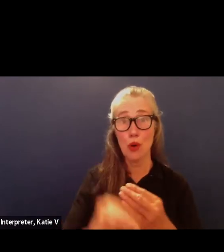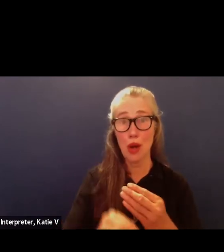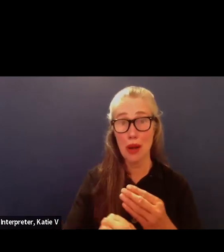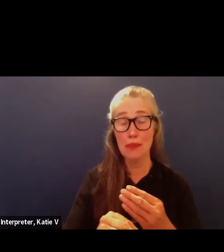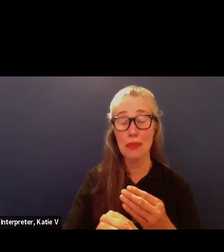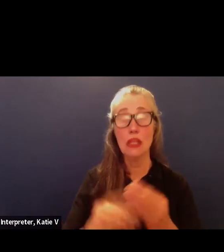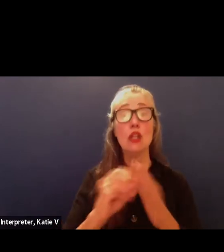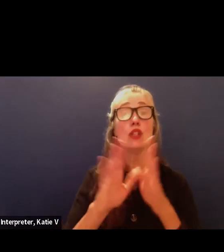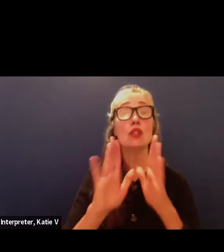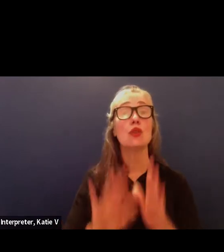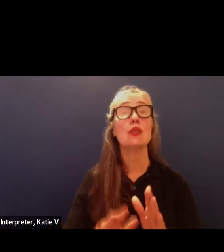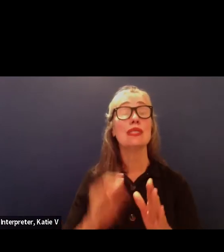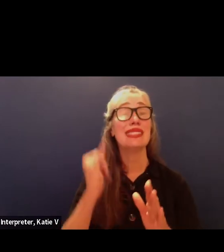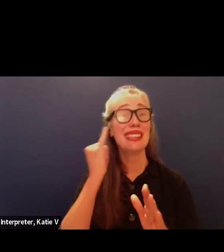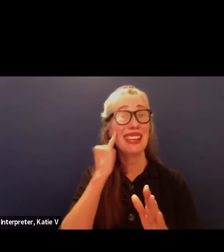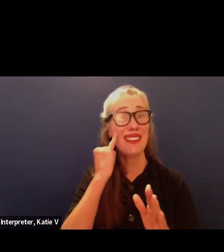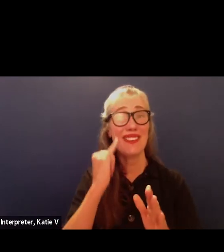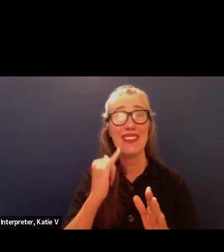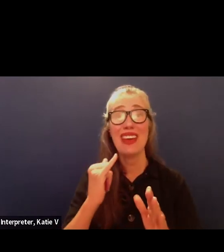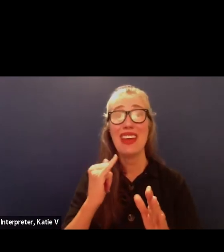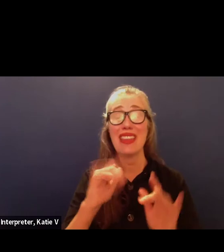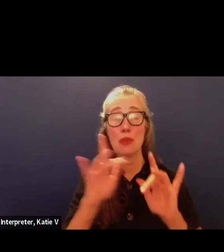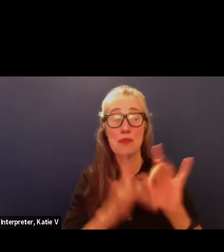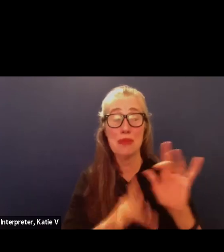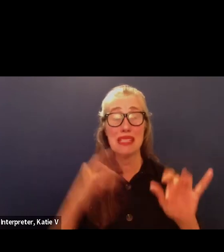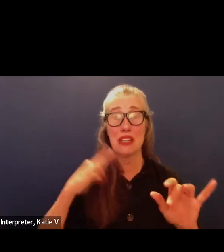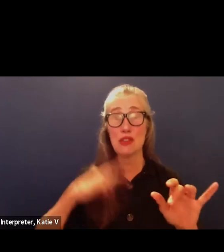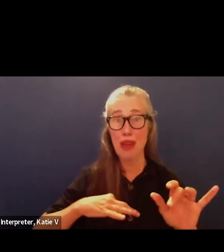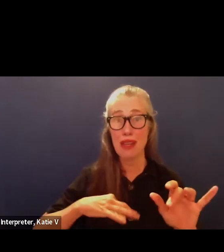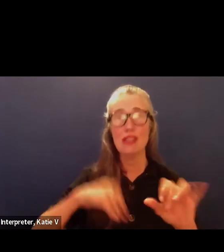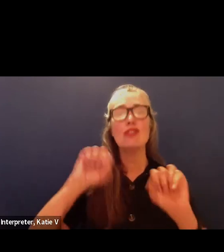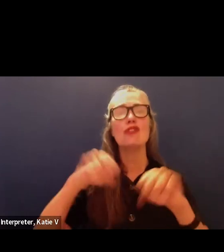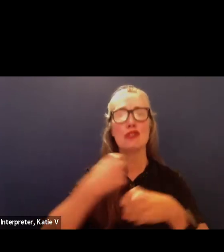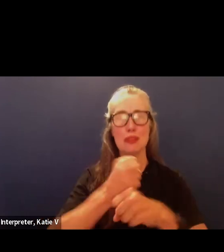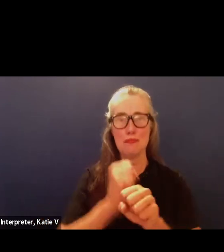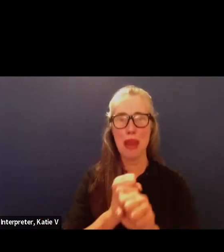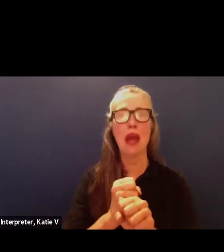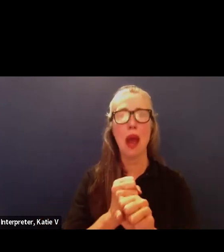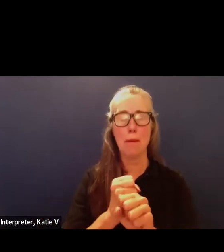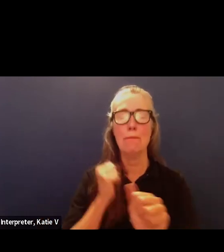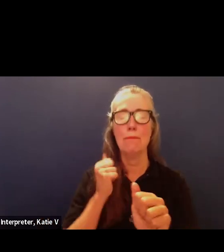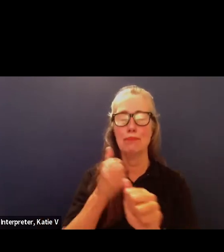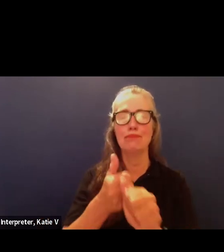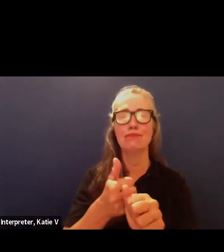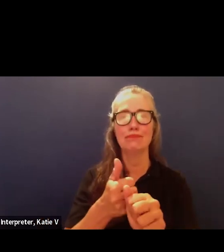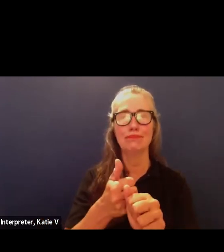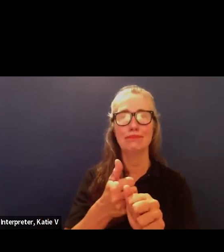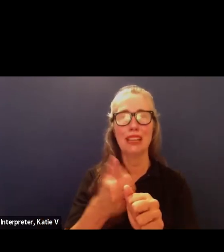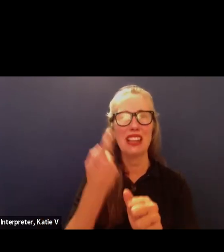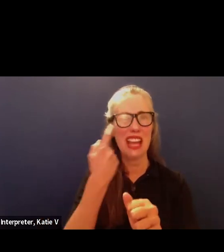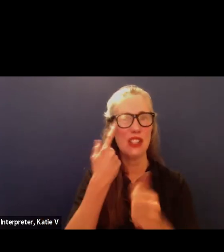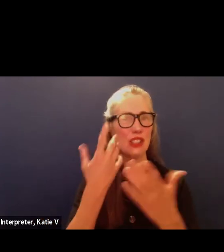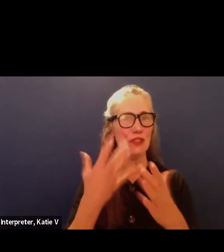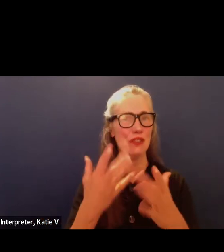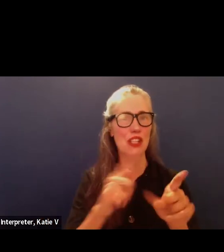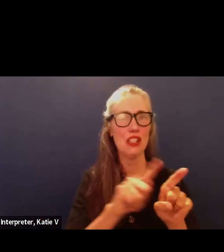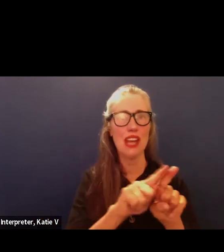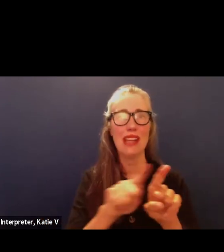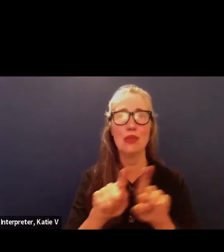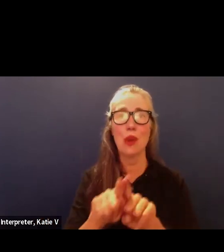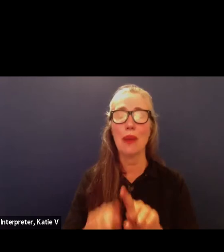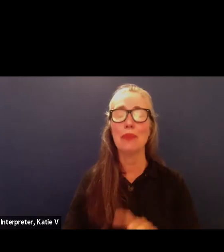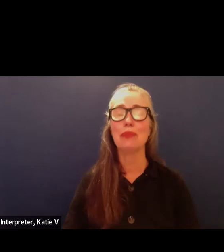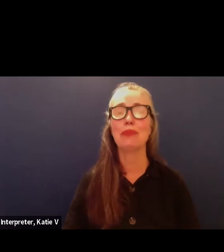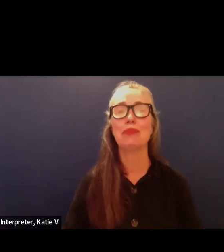up some credits so i know that that just wrapped up last week as well with that i would like to ask